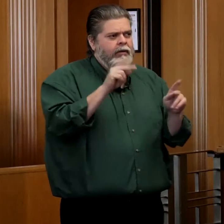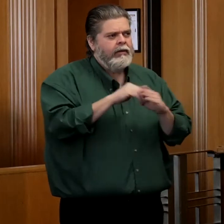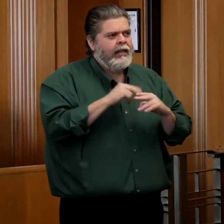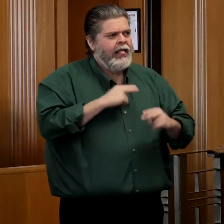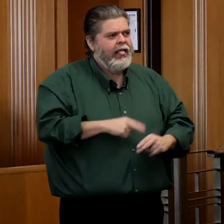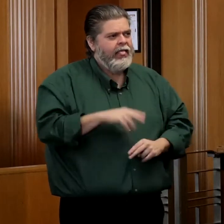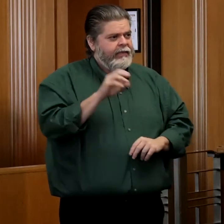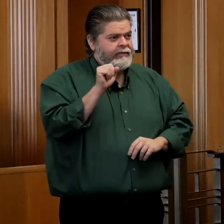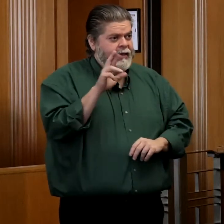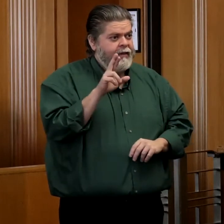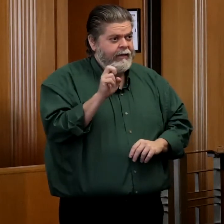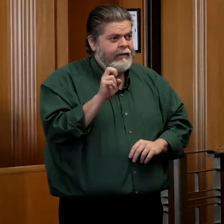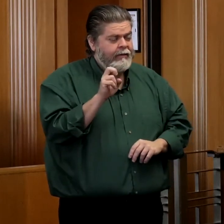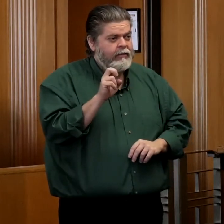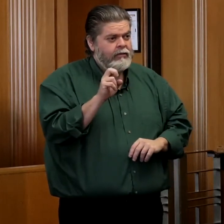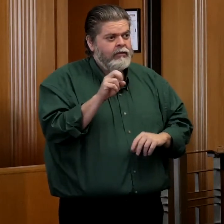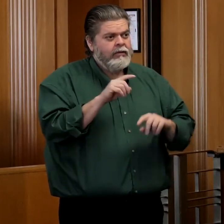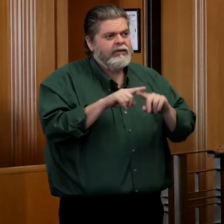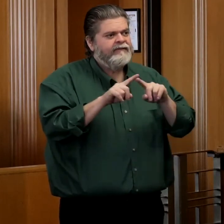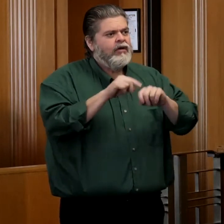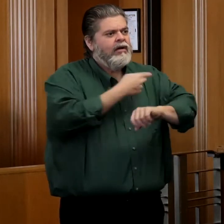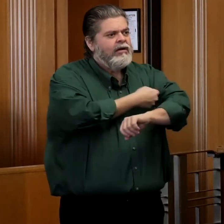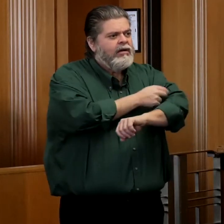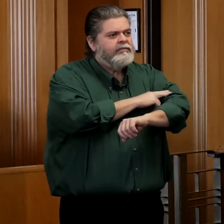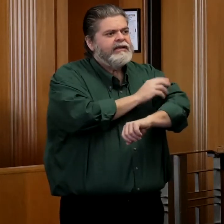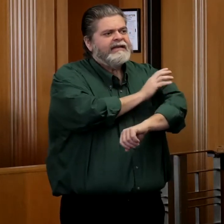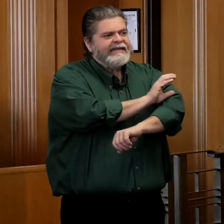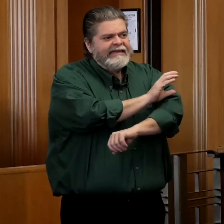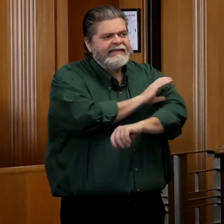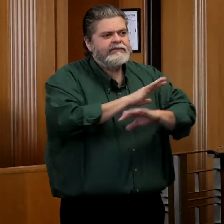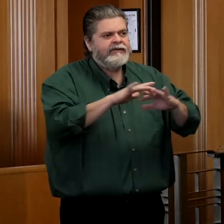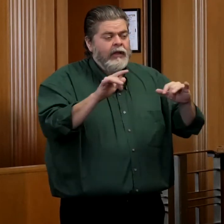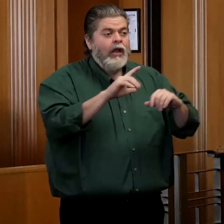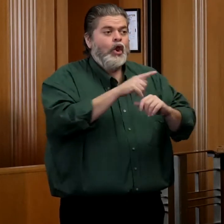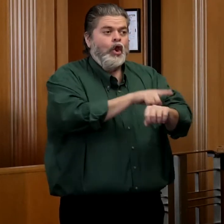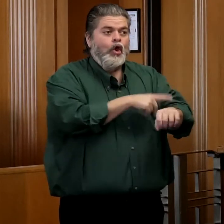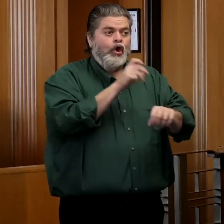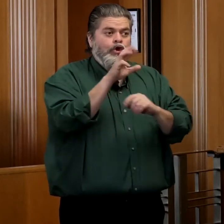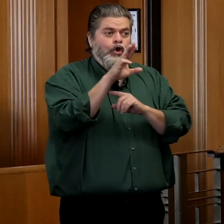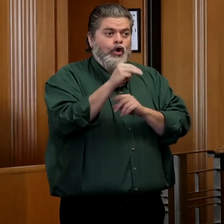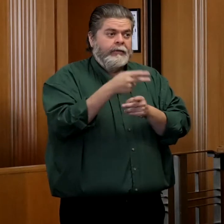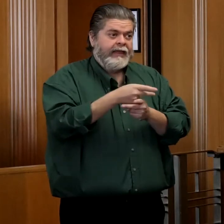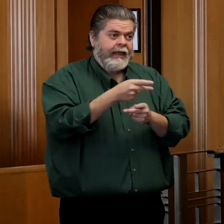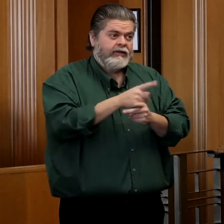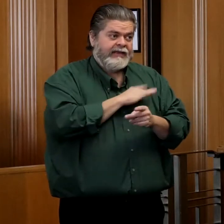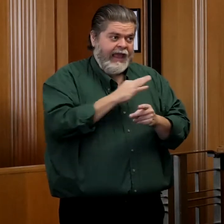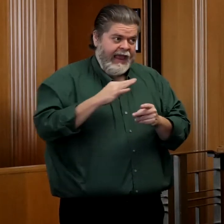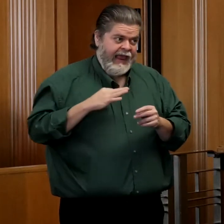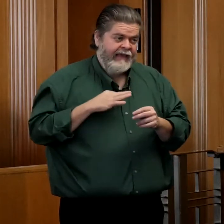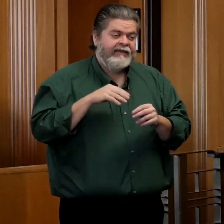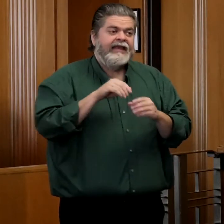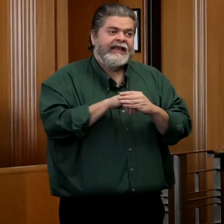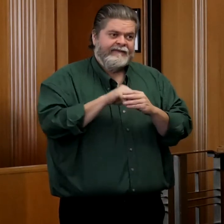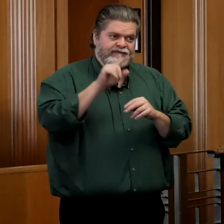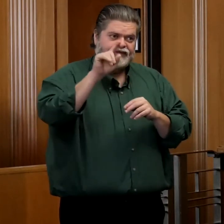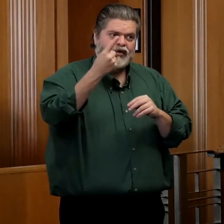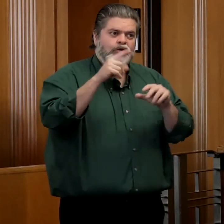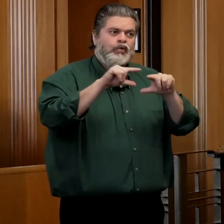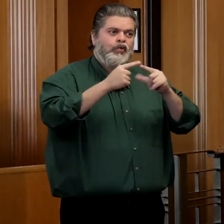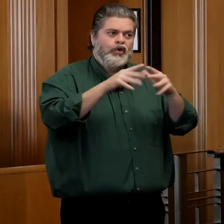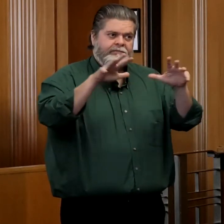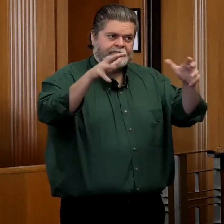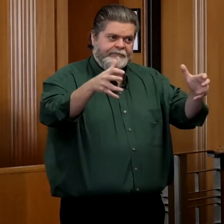organizations that are going to be receiving that and then long term care staff, you know, will also be in that very, very first year.